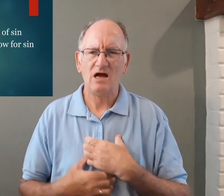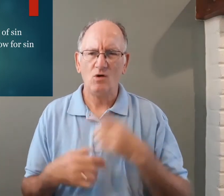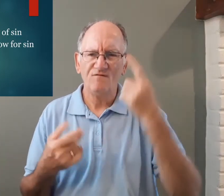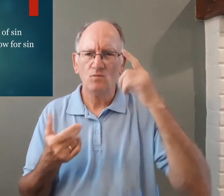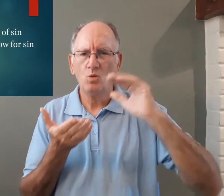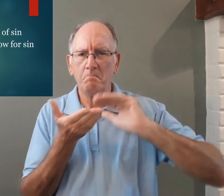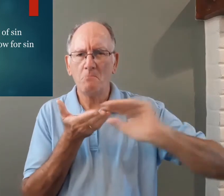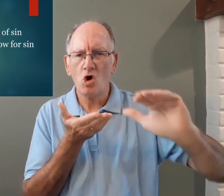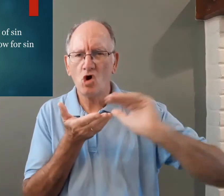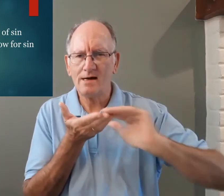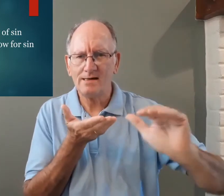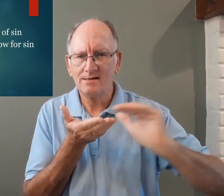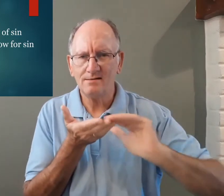for pardon